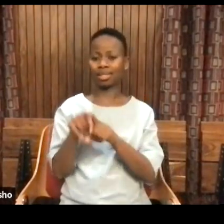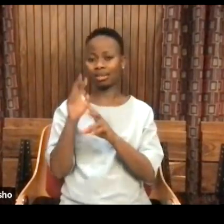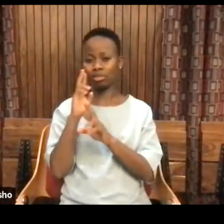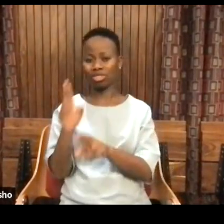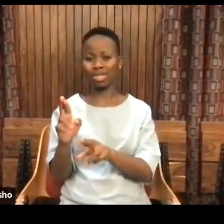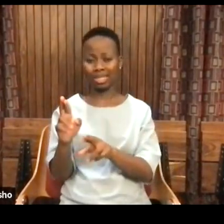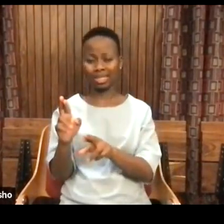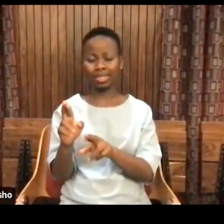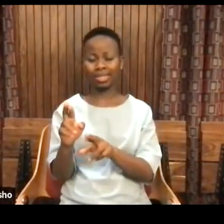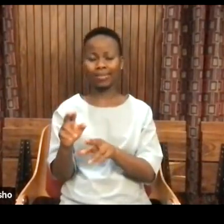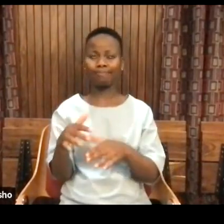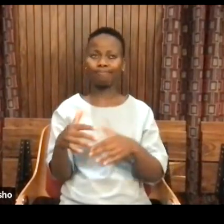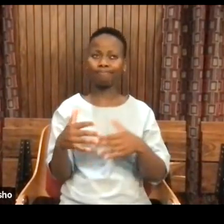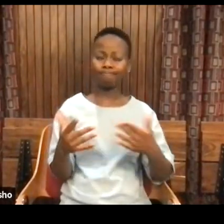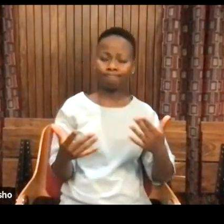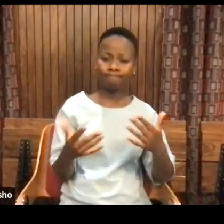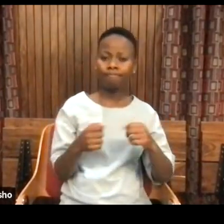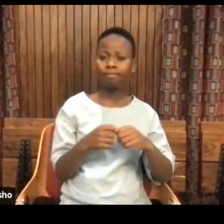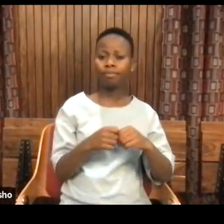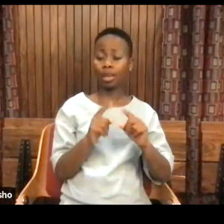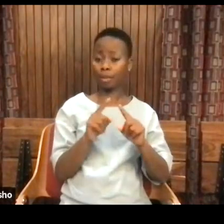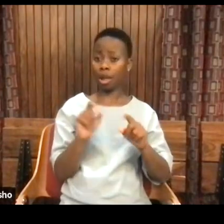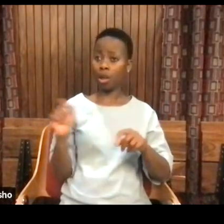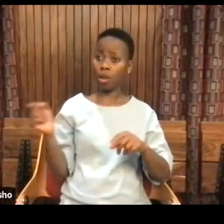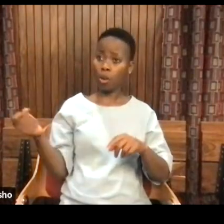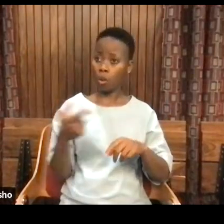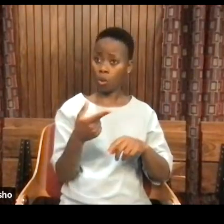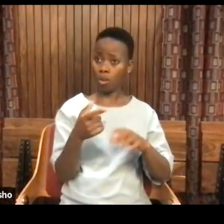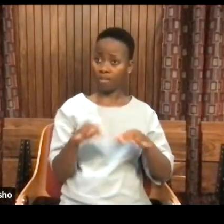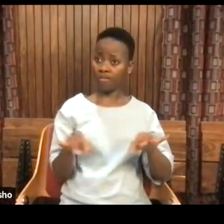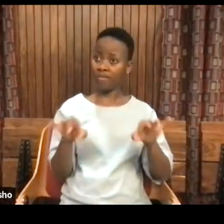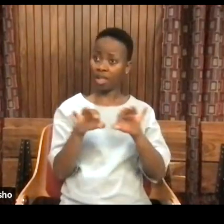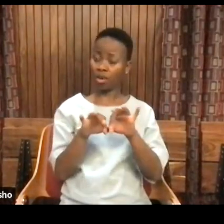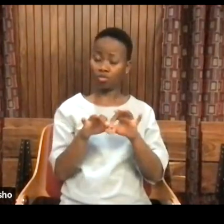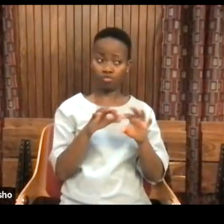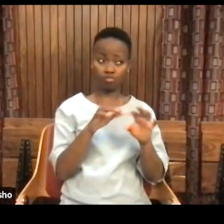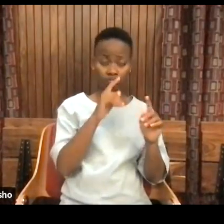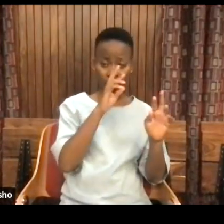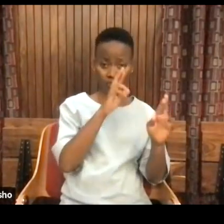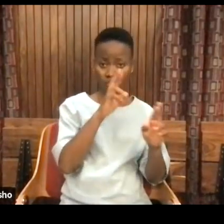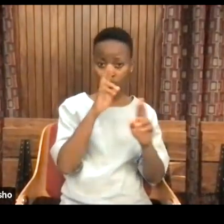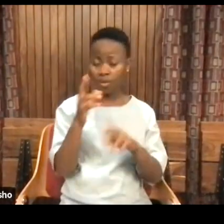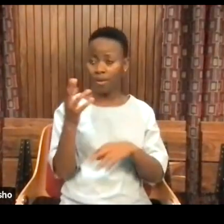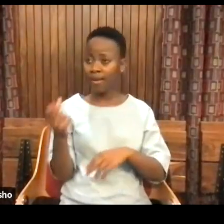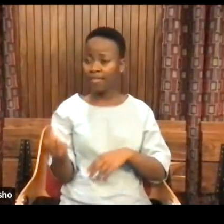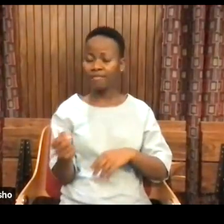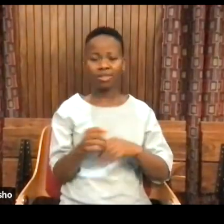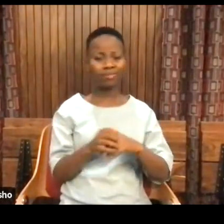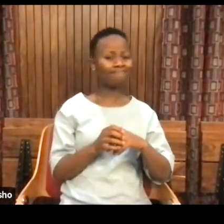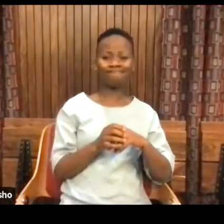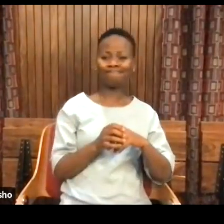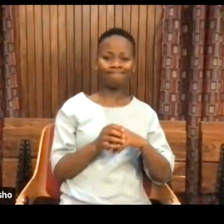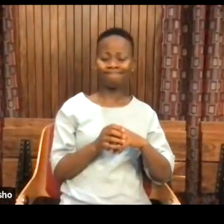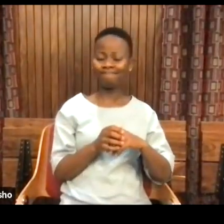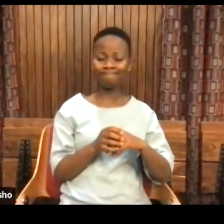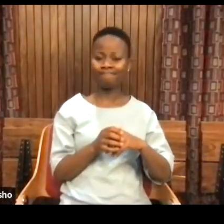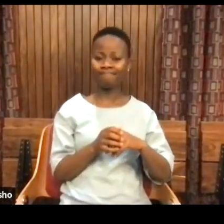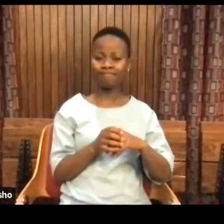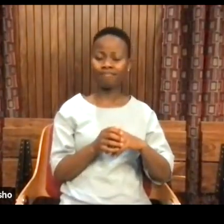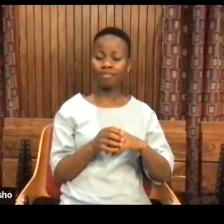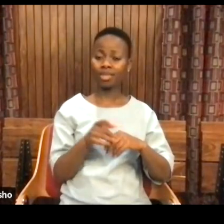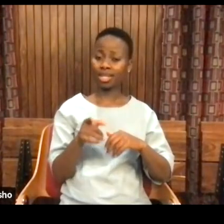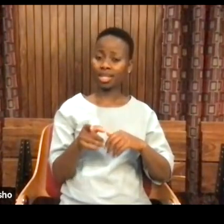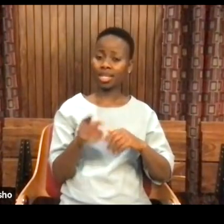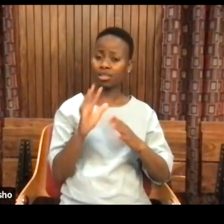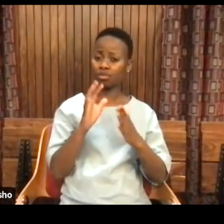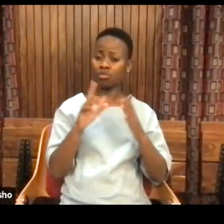But you see, not everybody gets that. And what makes the story even more complicated is